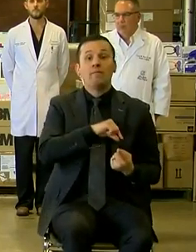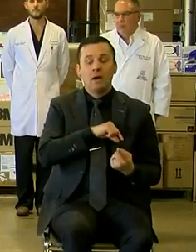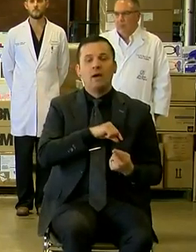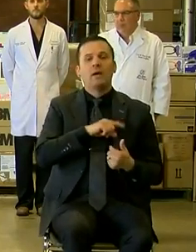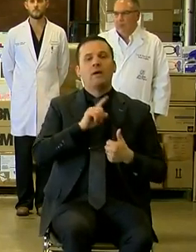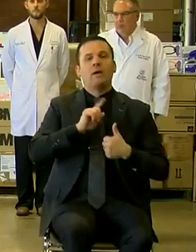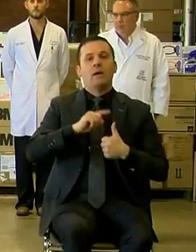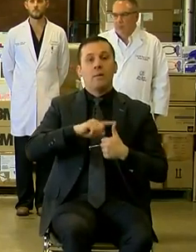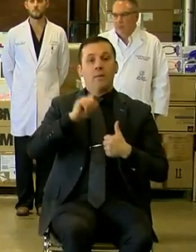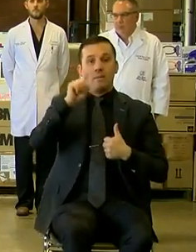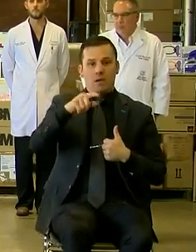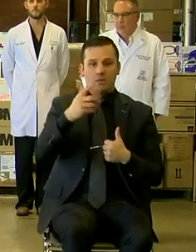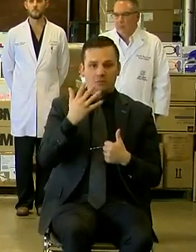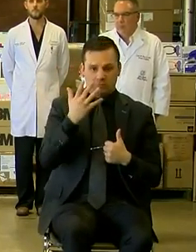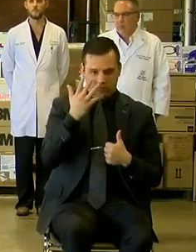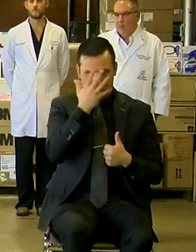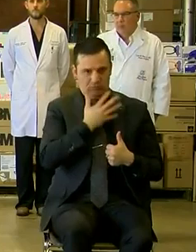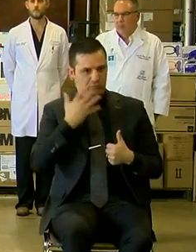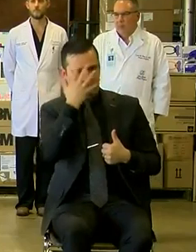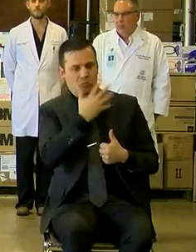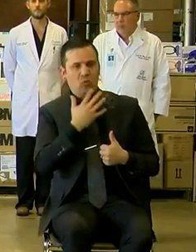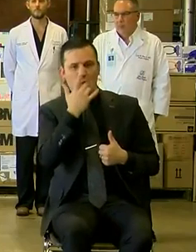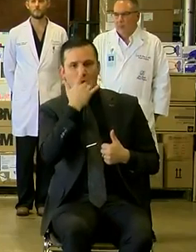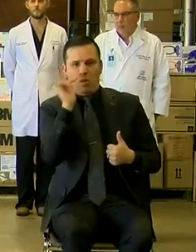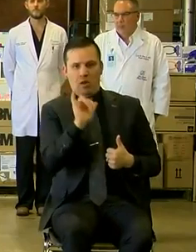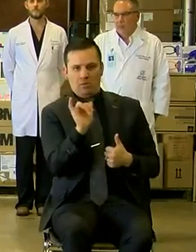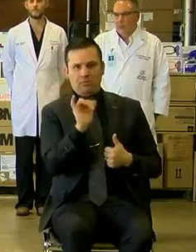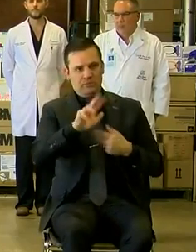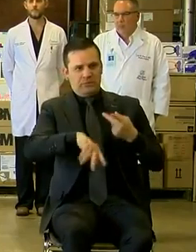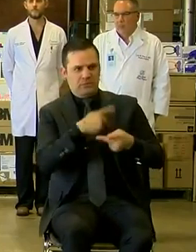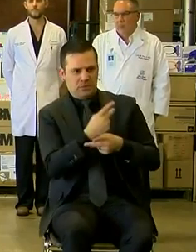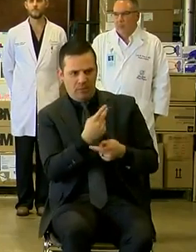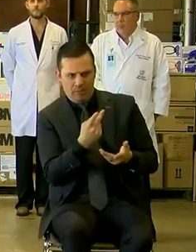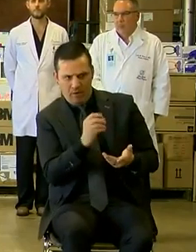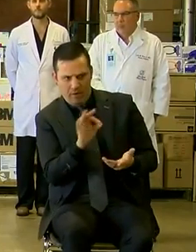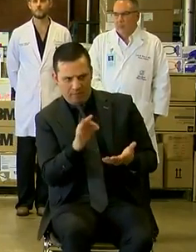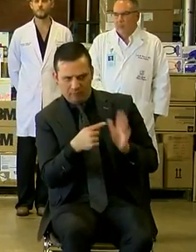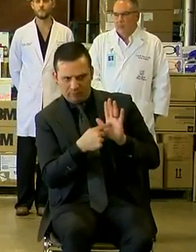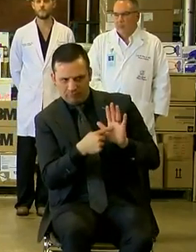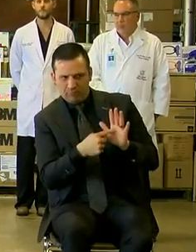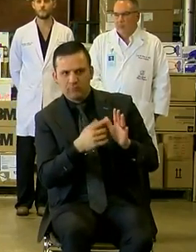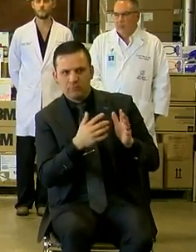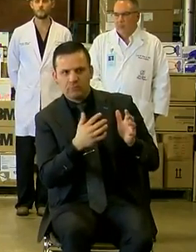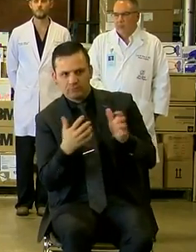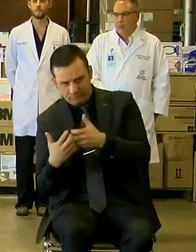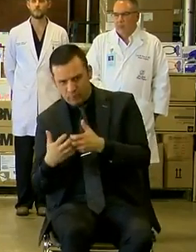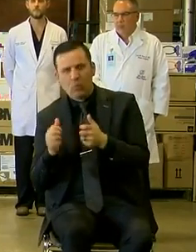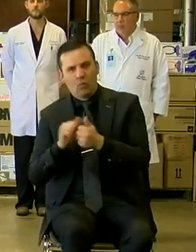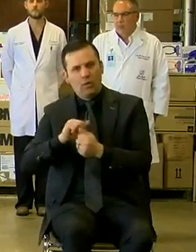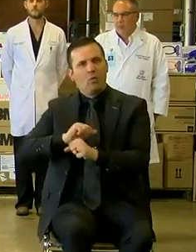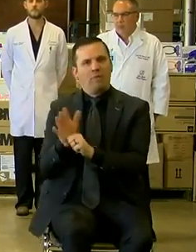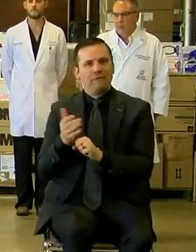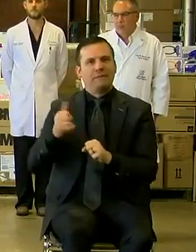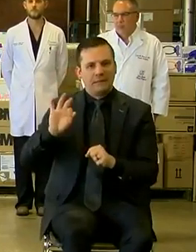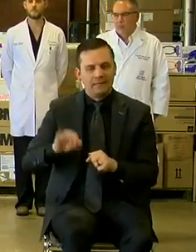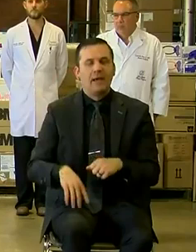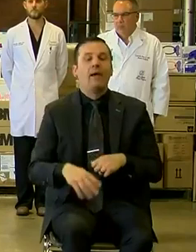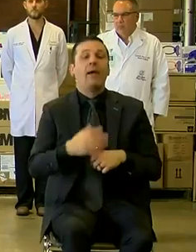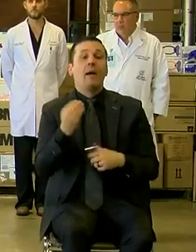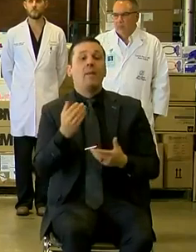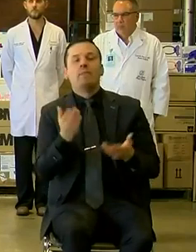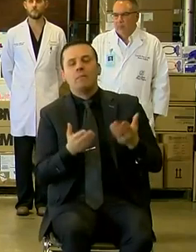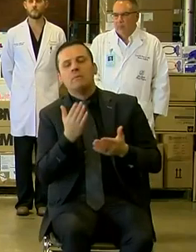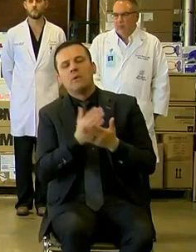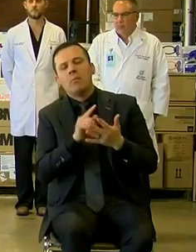should present with the type of symptoms that would be consistent with COVID-19. And